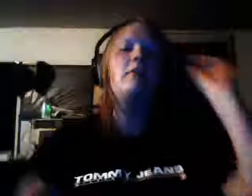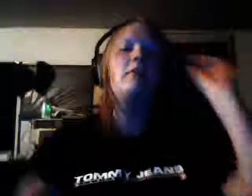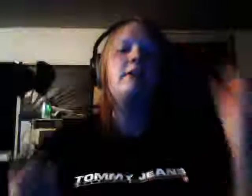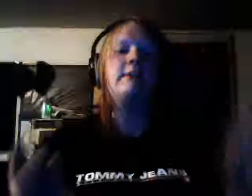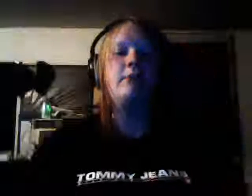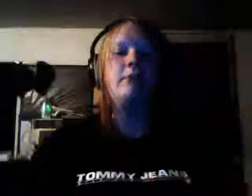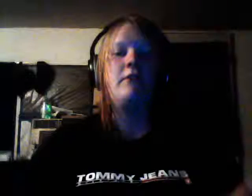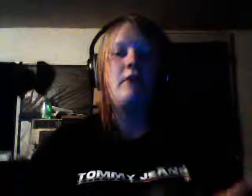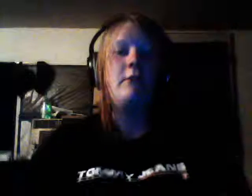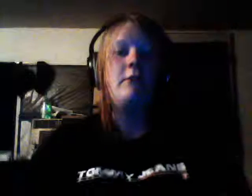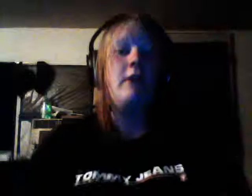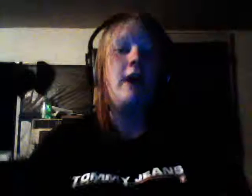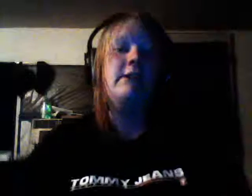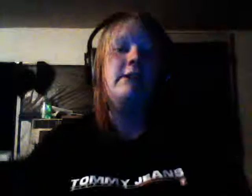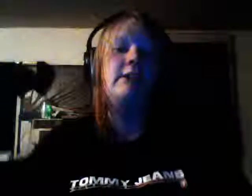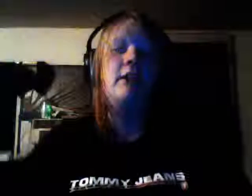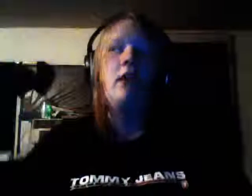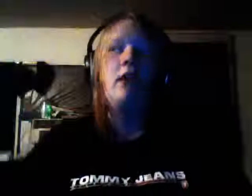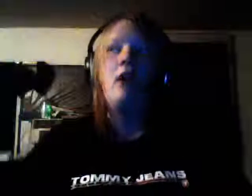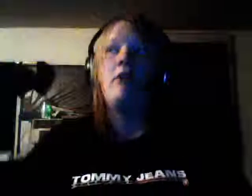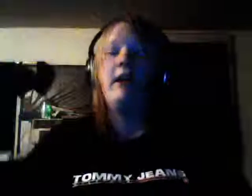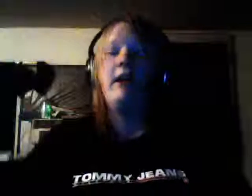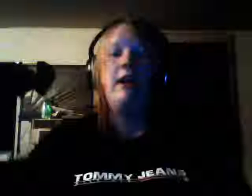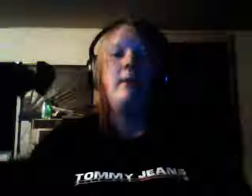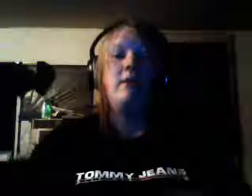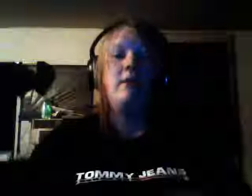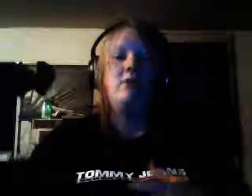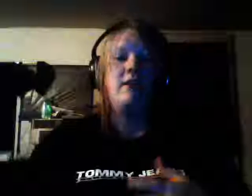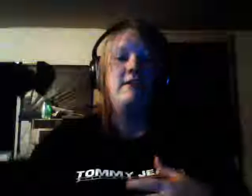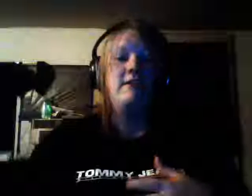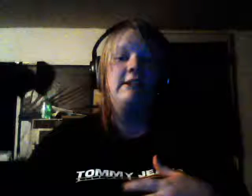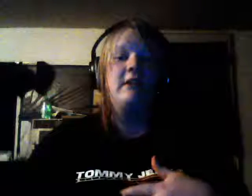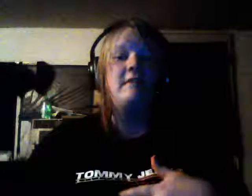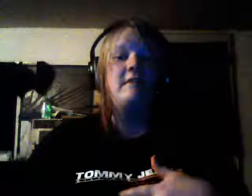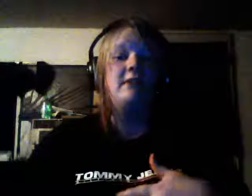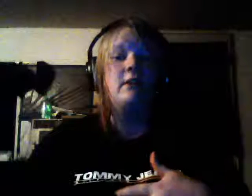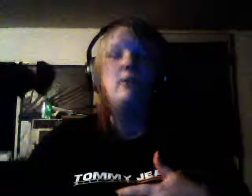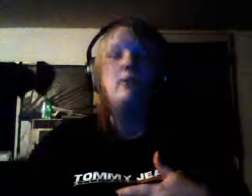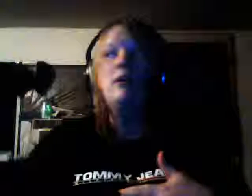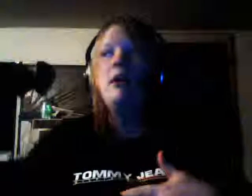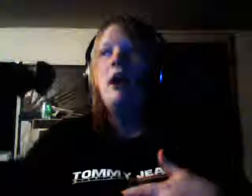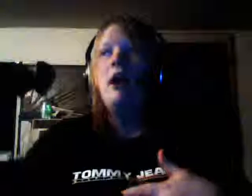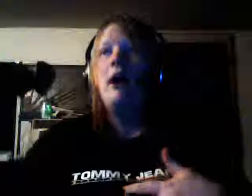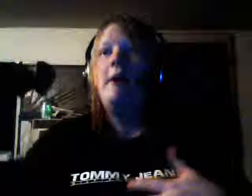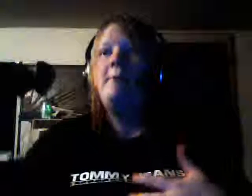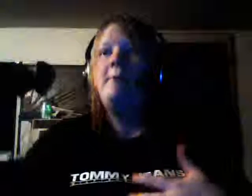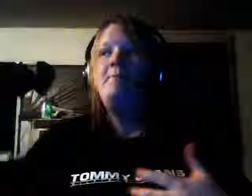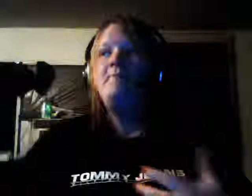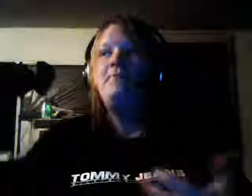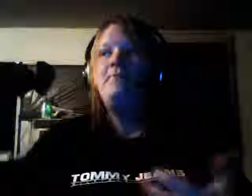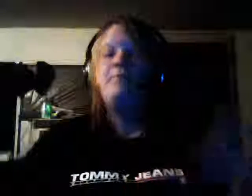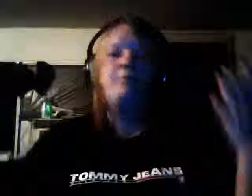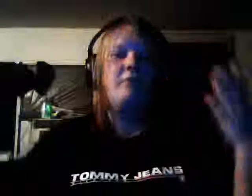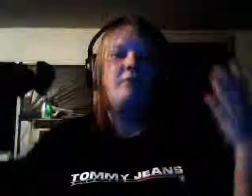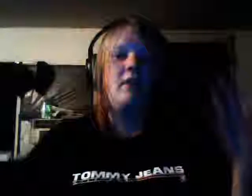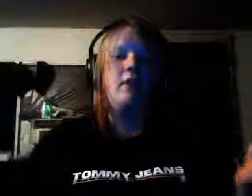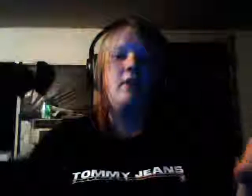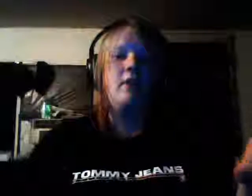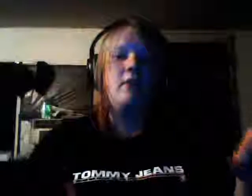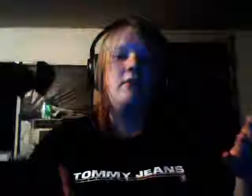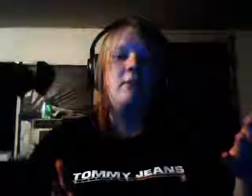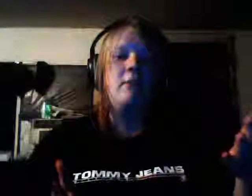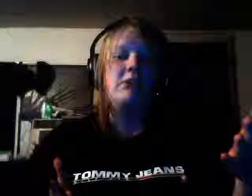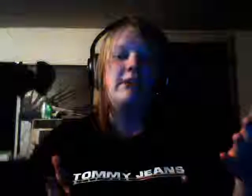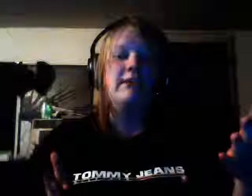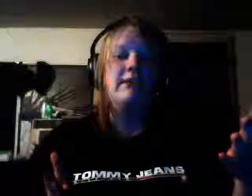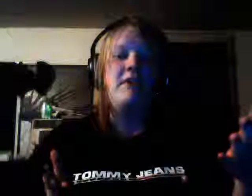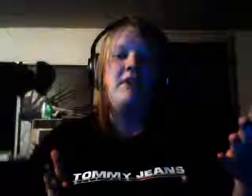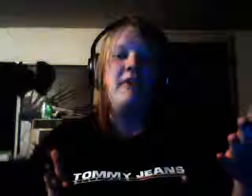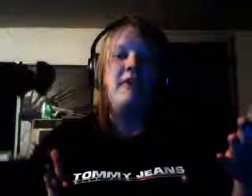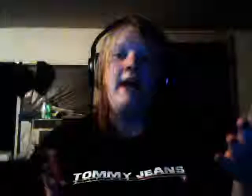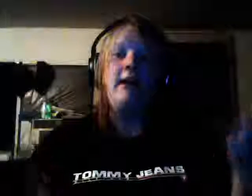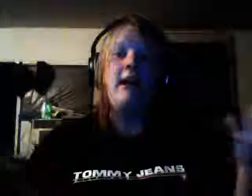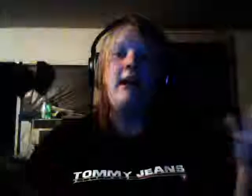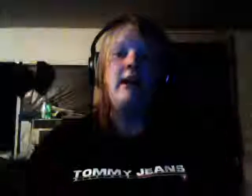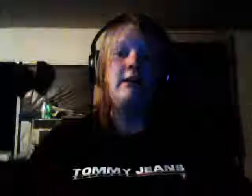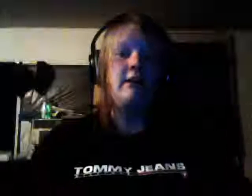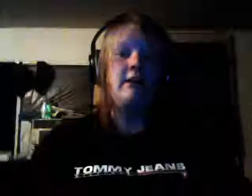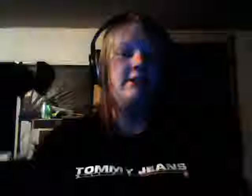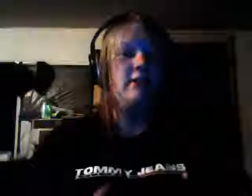lot of support from you guys already about a lot of this stuff so um I'm just gonna leave it at that and I'll see you guys